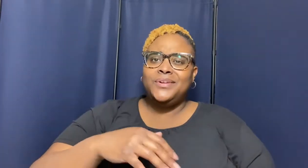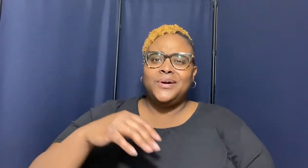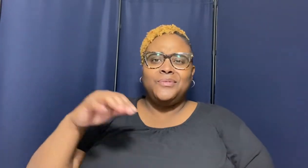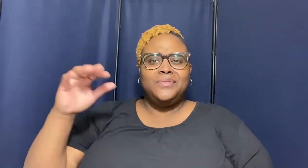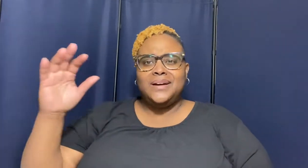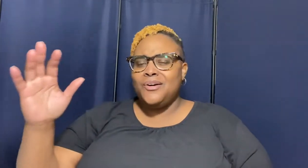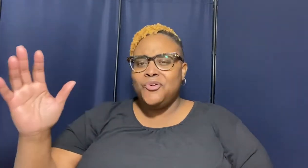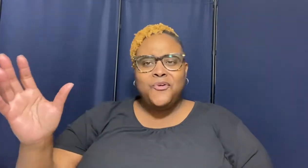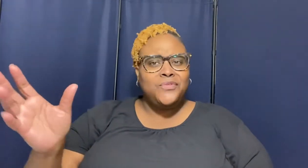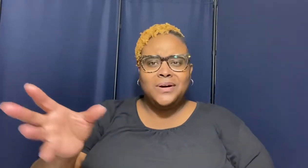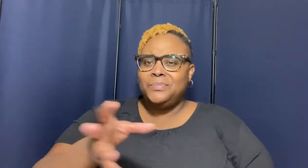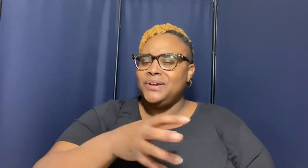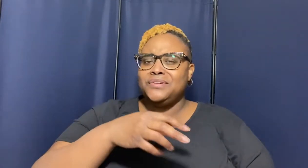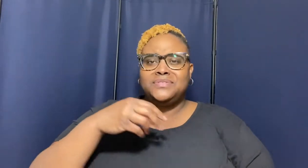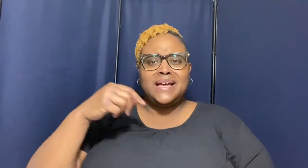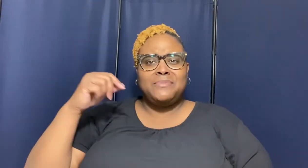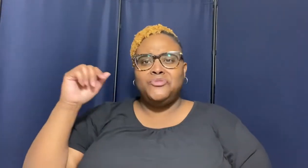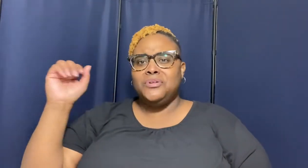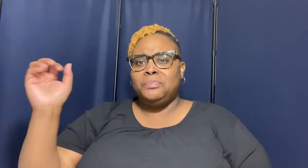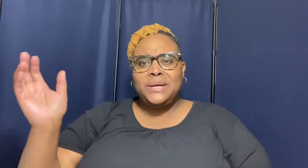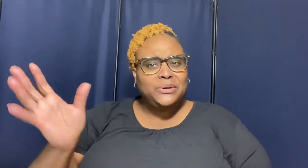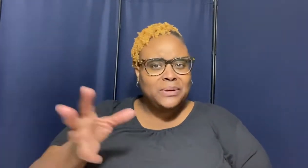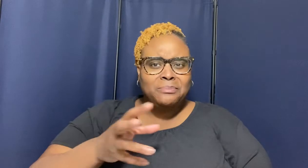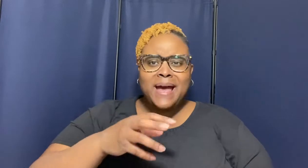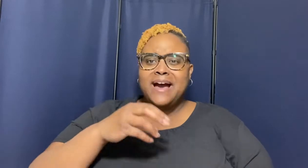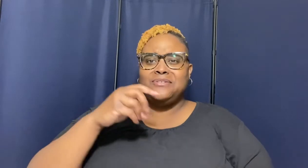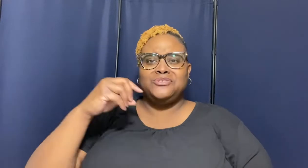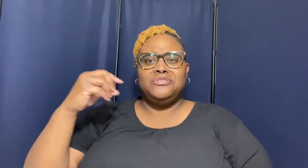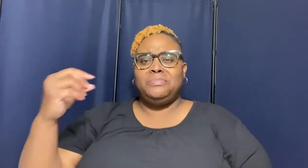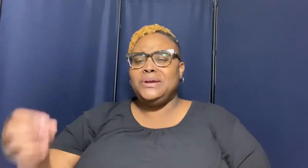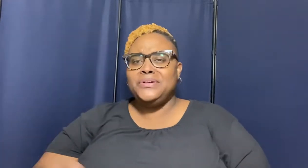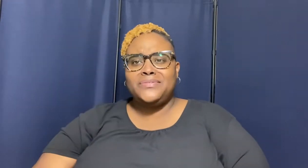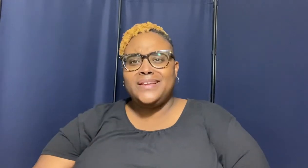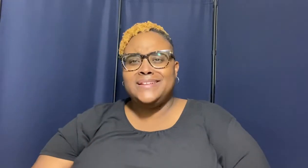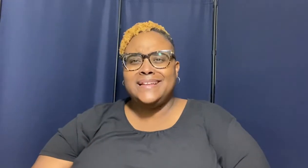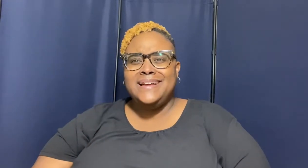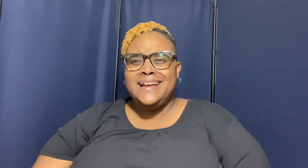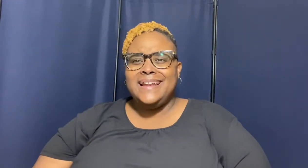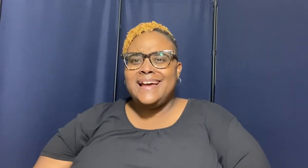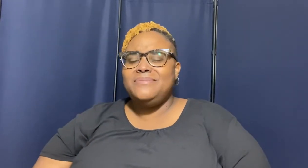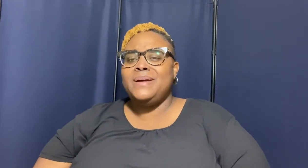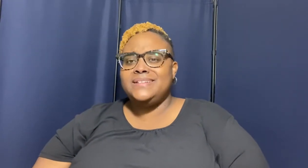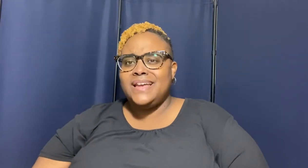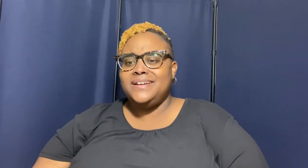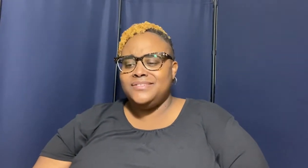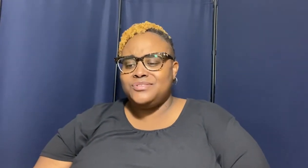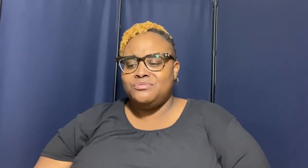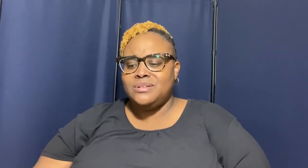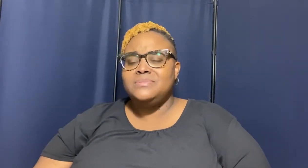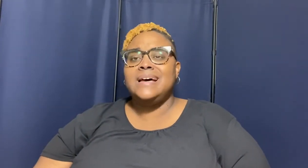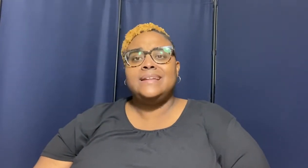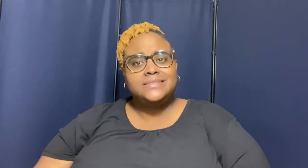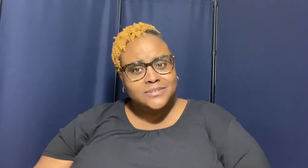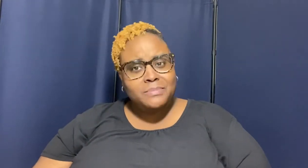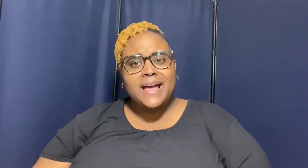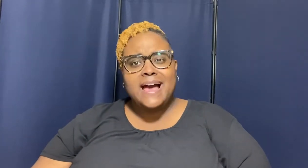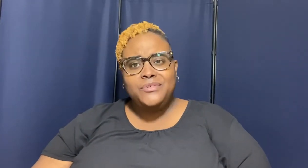know over a period of time over a period of battle over a period of things that life may take us through sometimes that stuff may have you